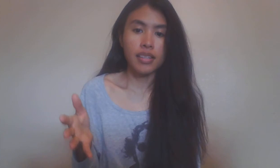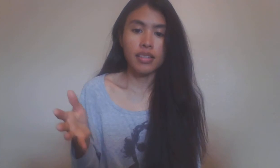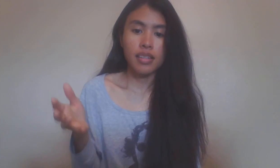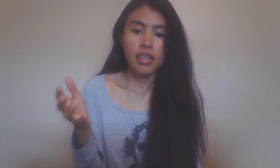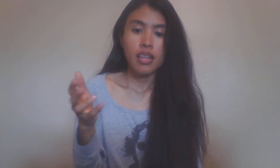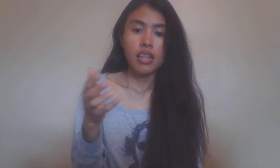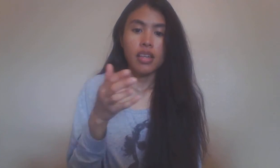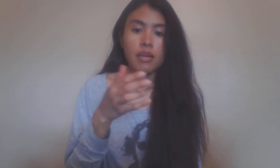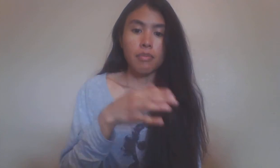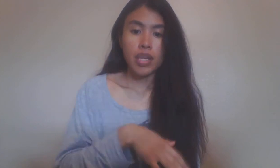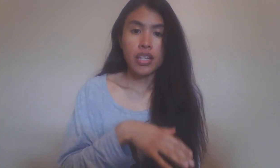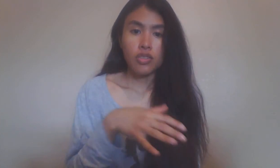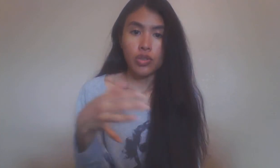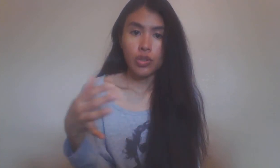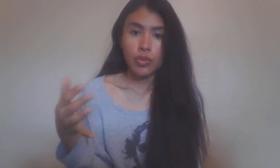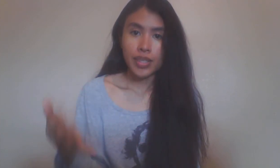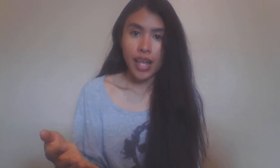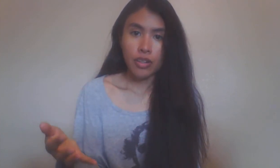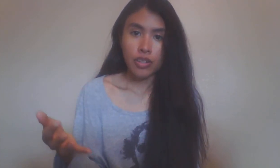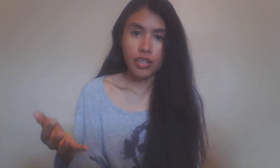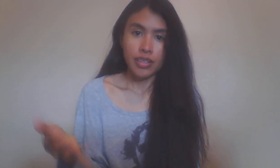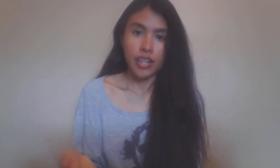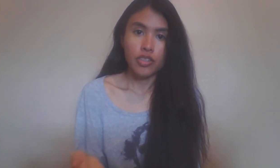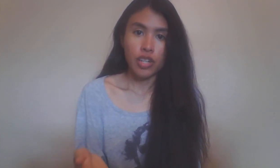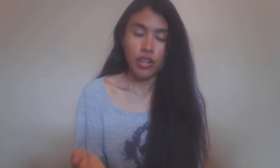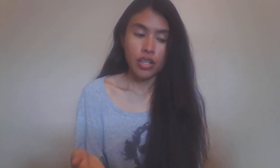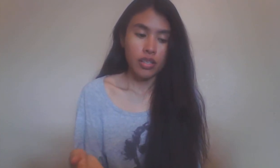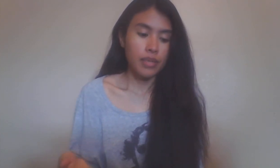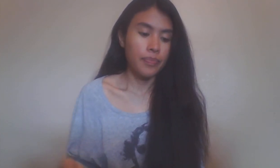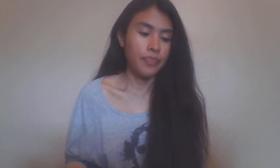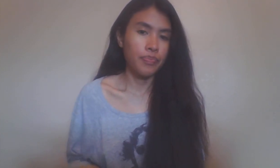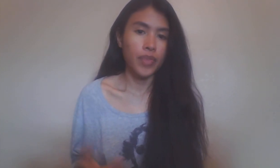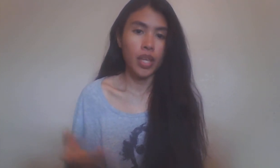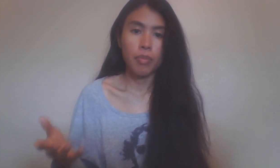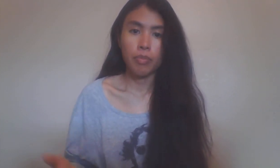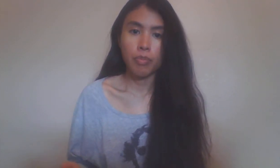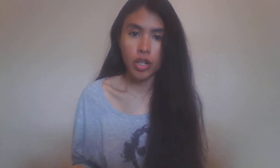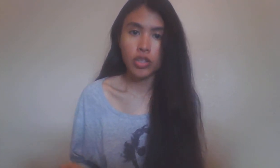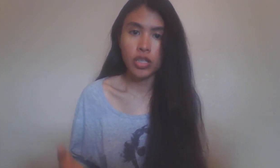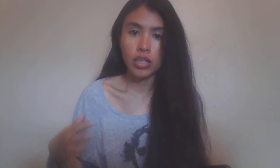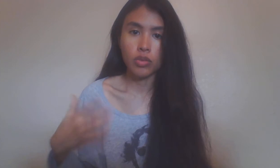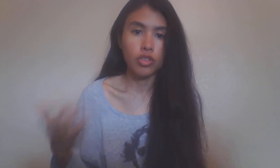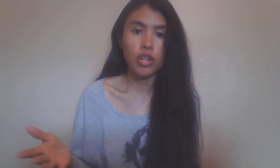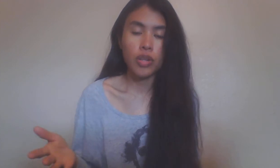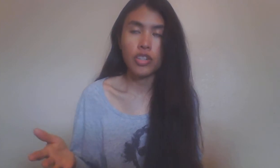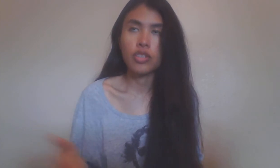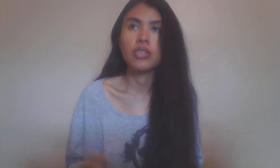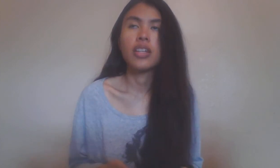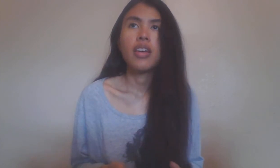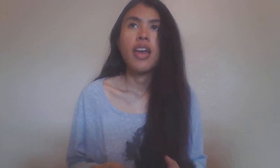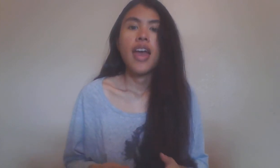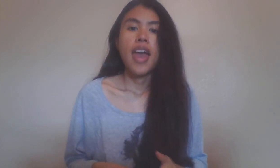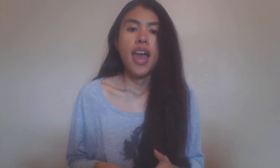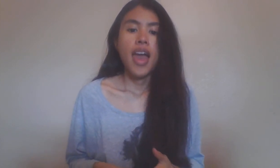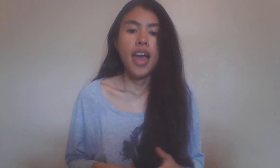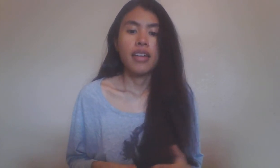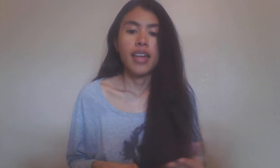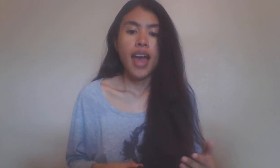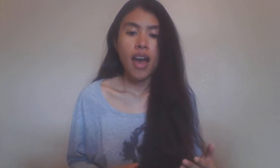means to the Saturn in Sagittarius person or generation and how